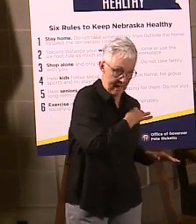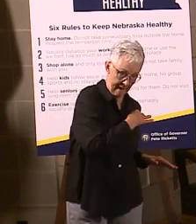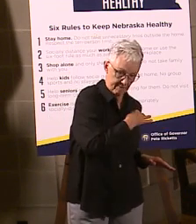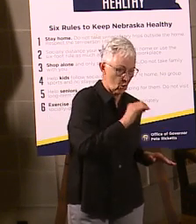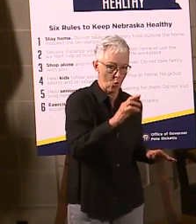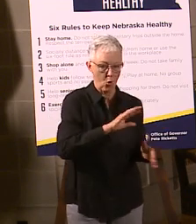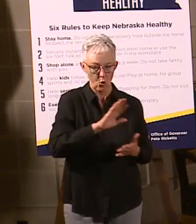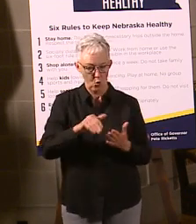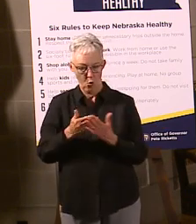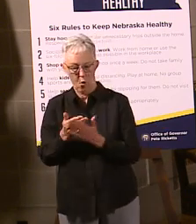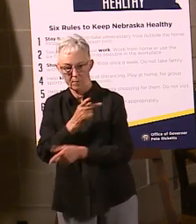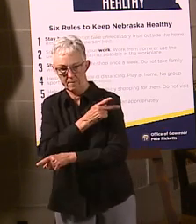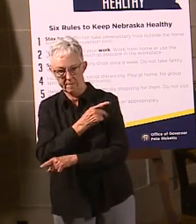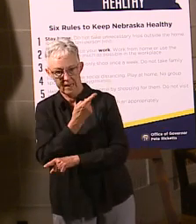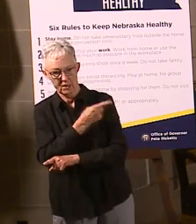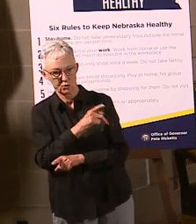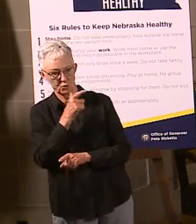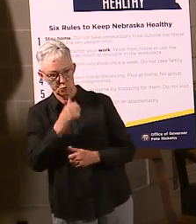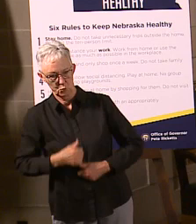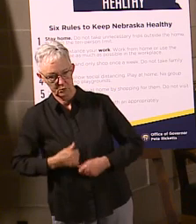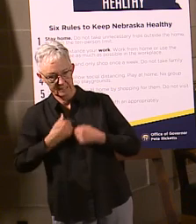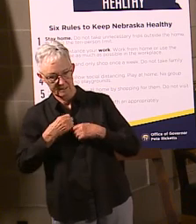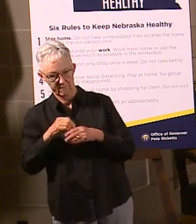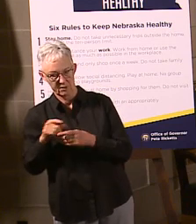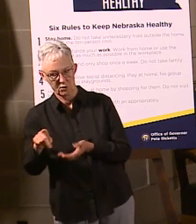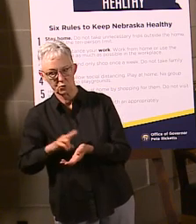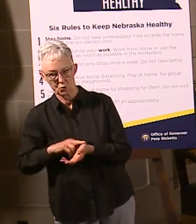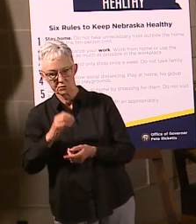staff in the long-term care facilities. all been among residents.